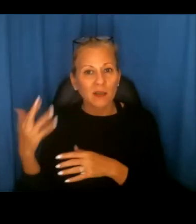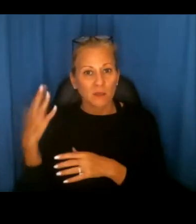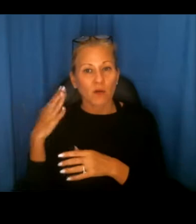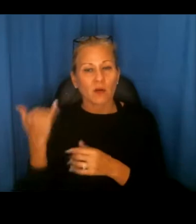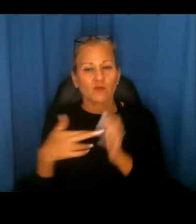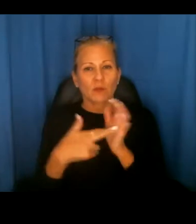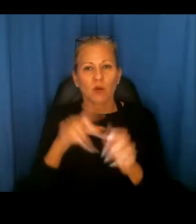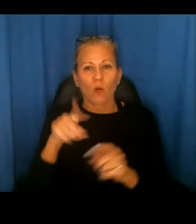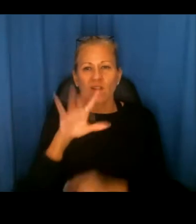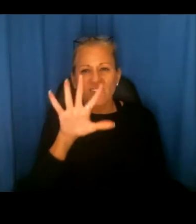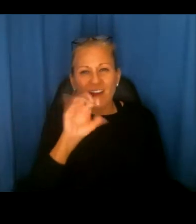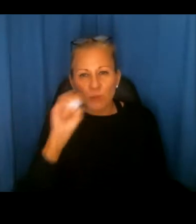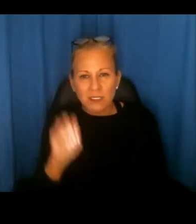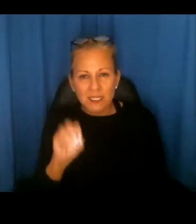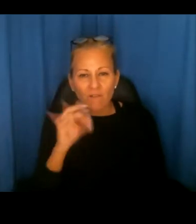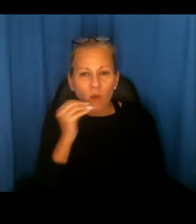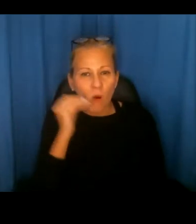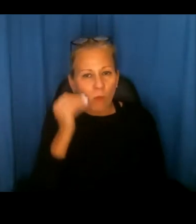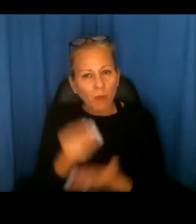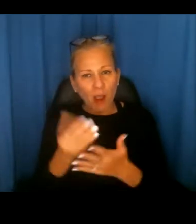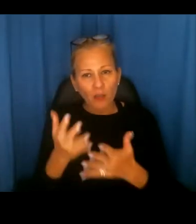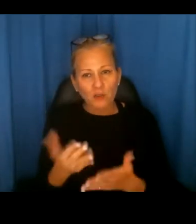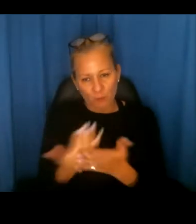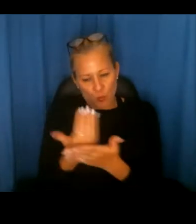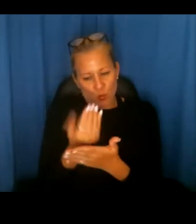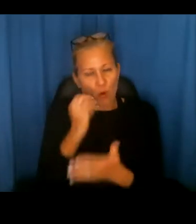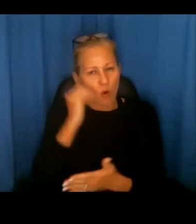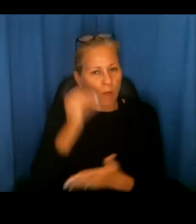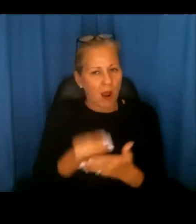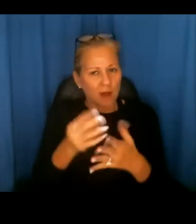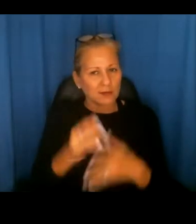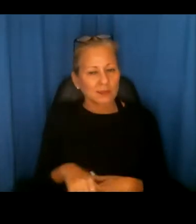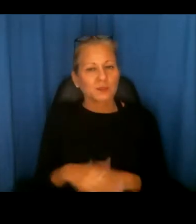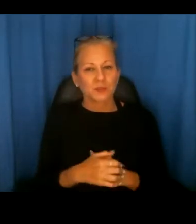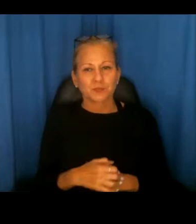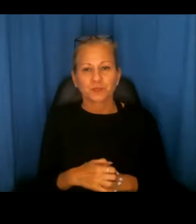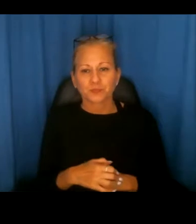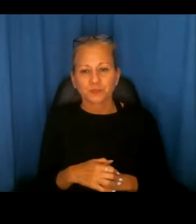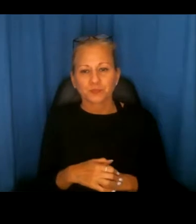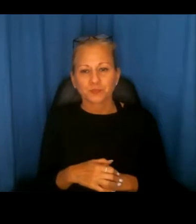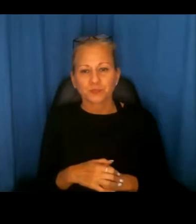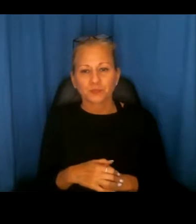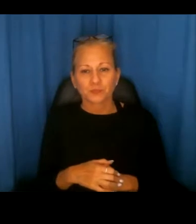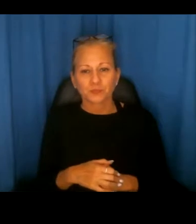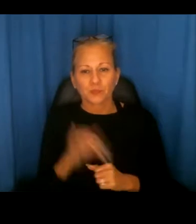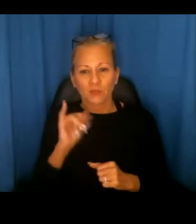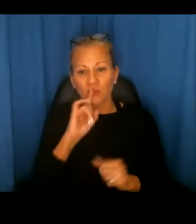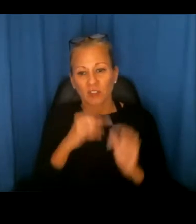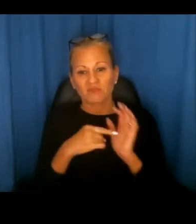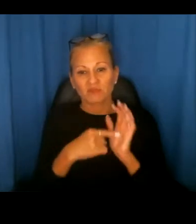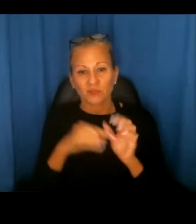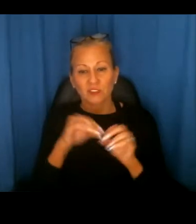% of new home buyers. Um, and that really has been, uh, mostly reflected in